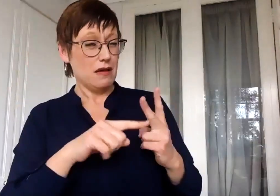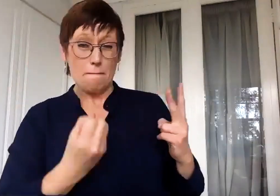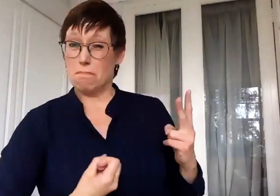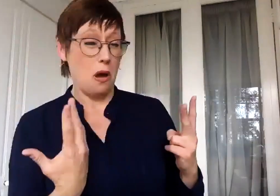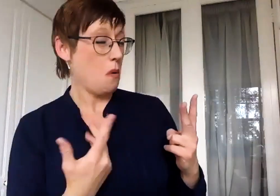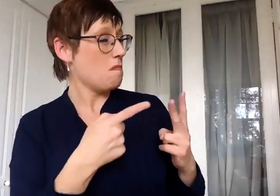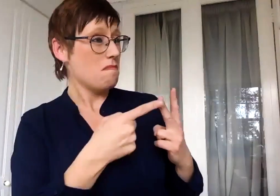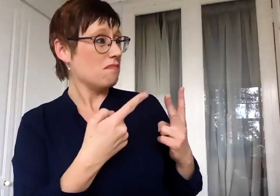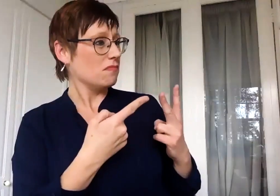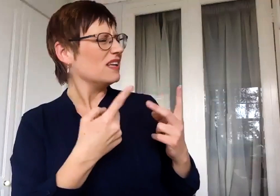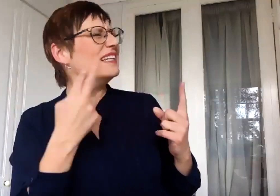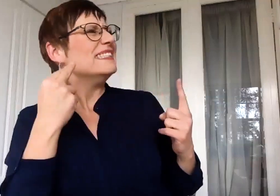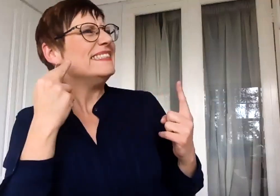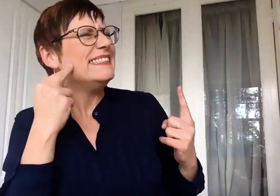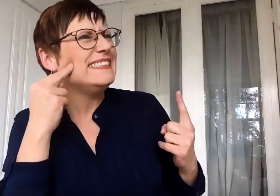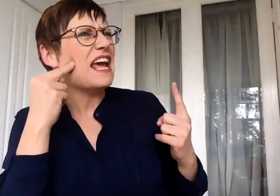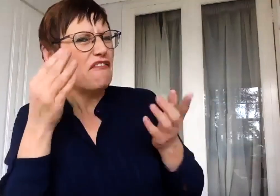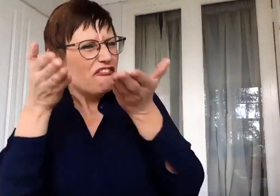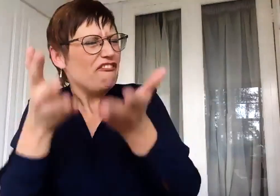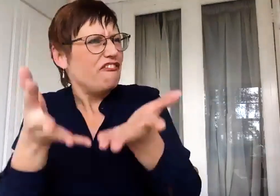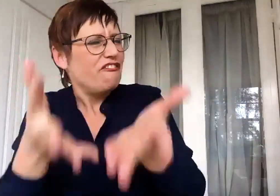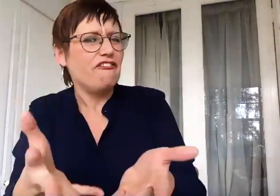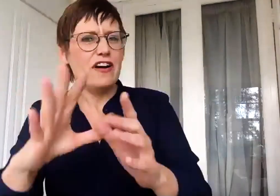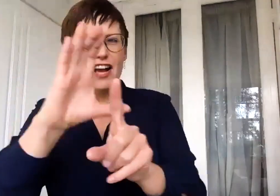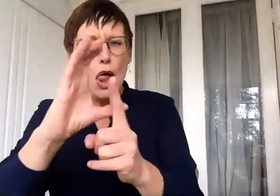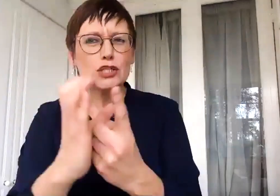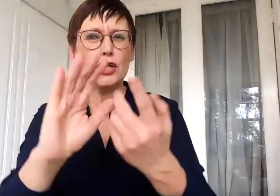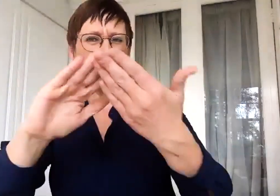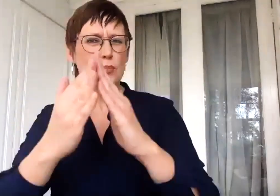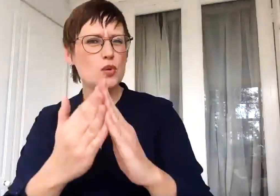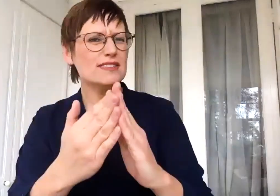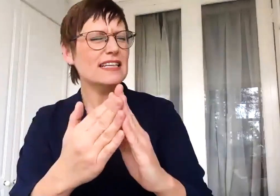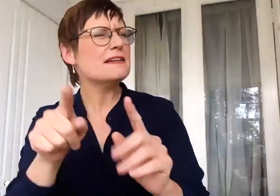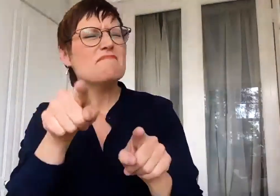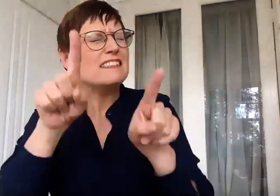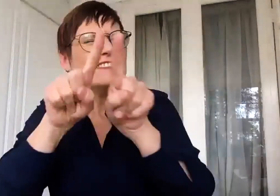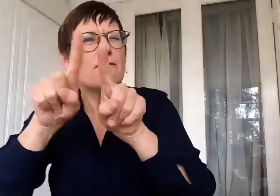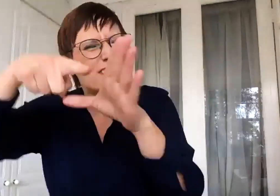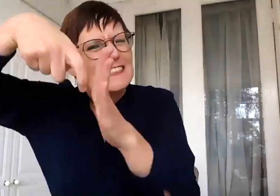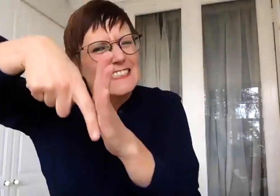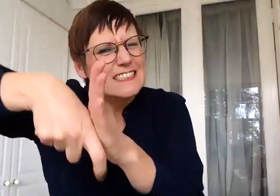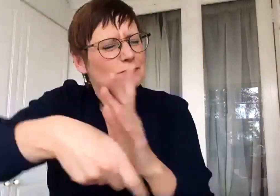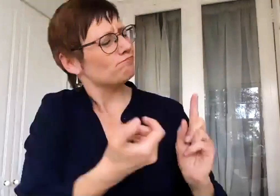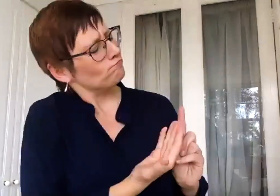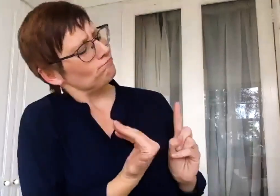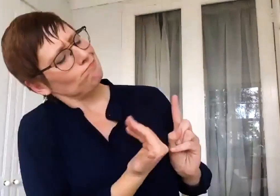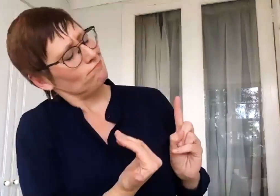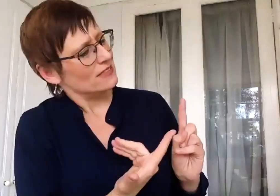else. To be able to be able full artistic expression to what is in your head and what is in your heart. That must